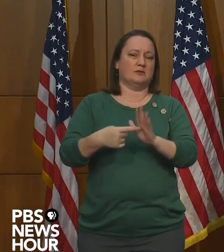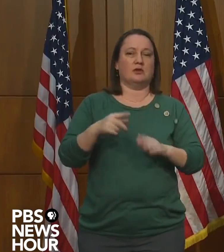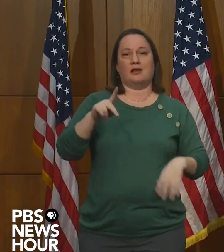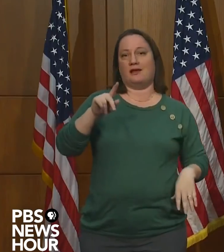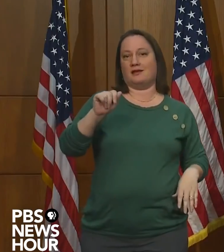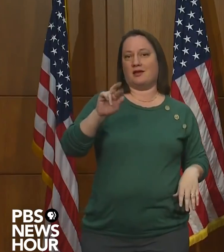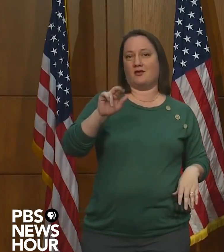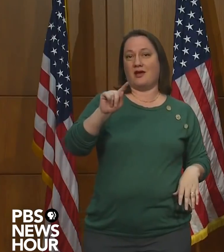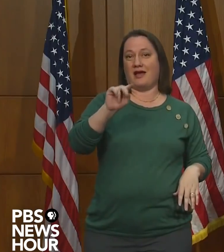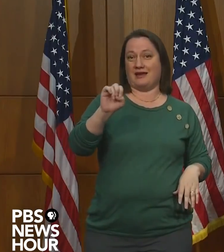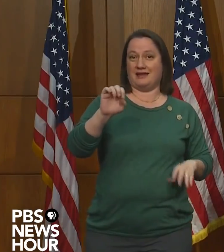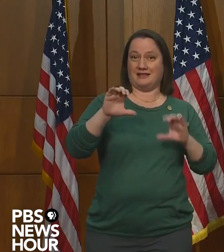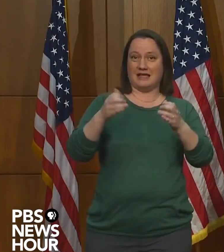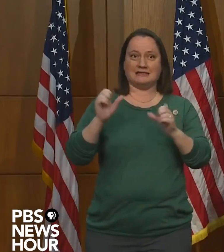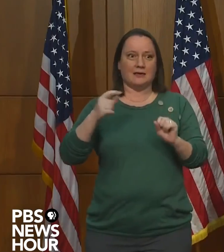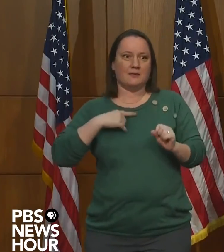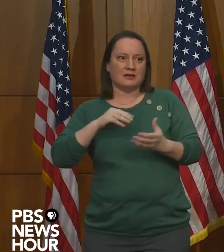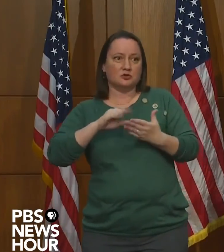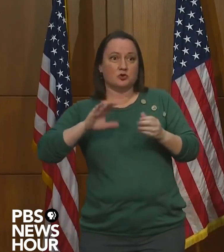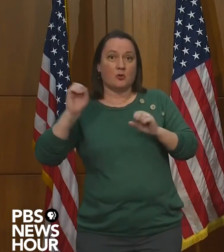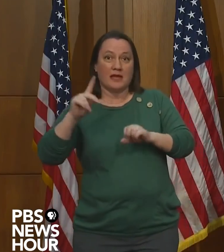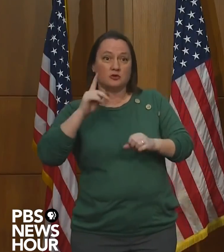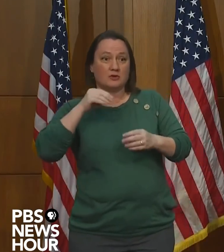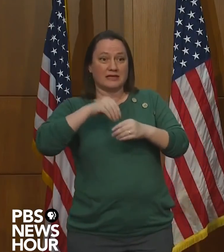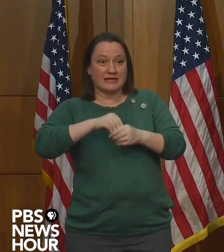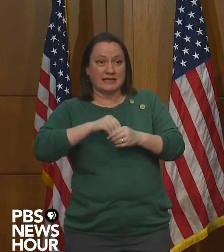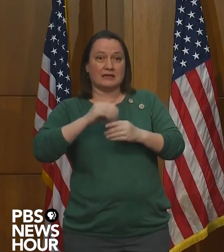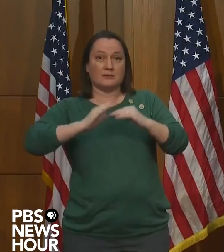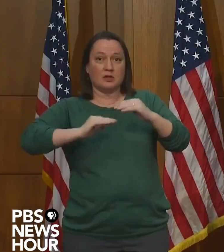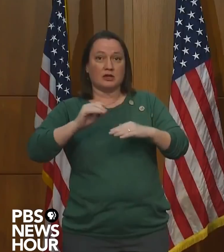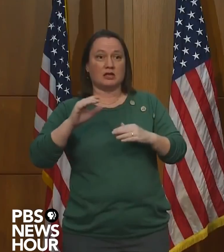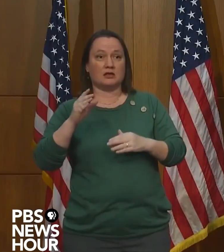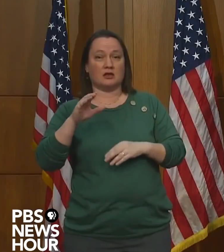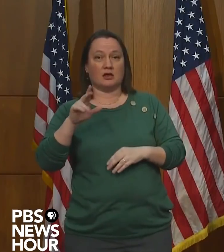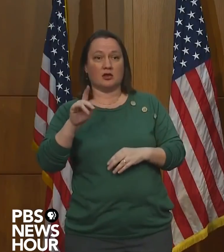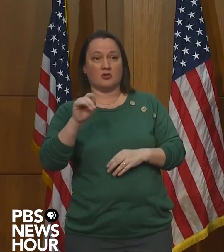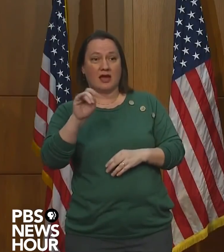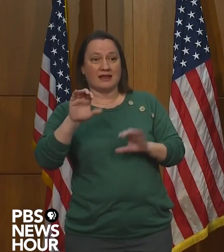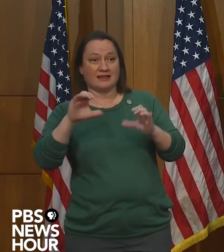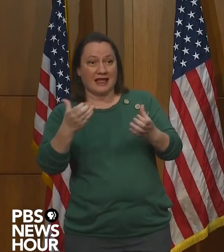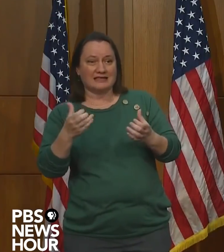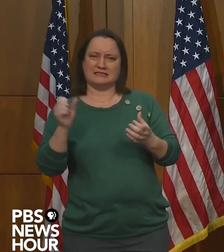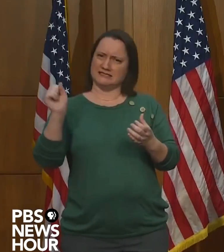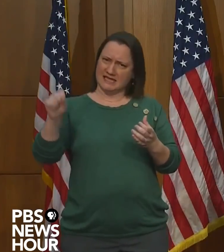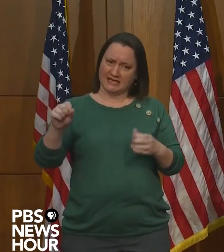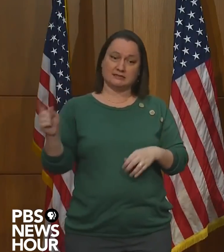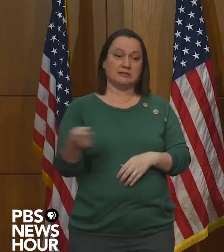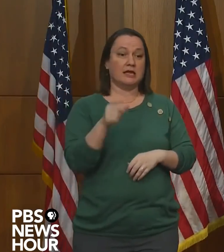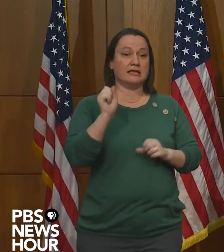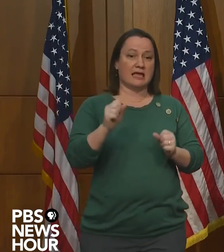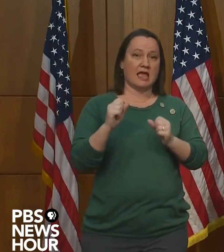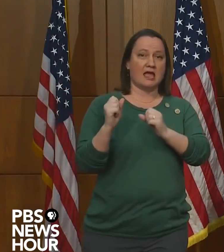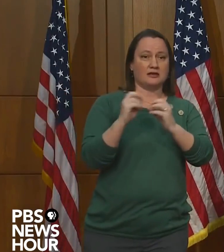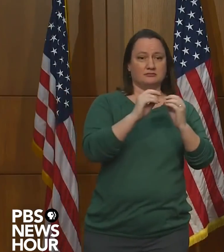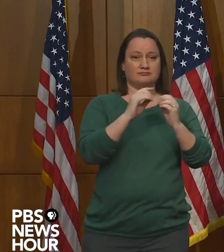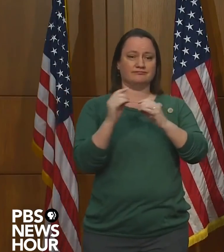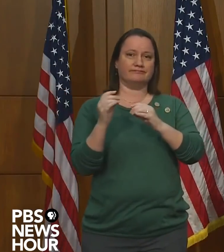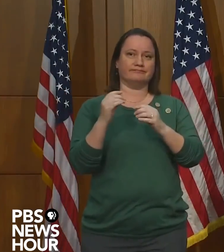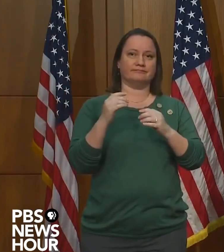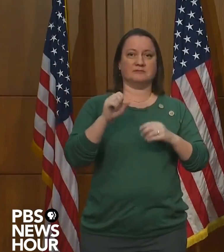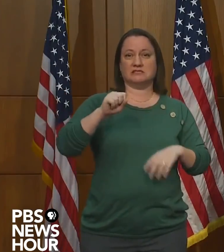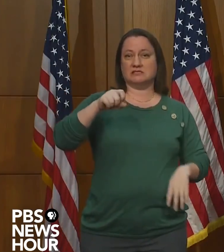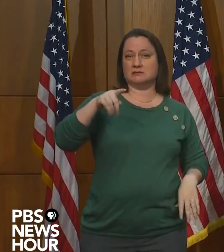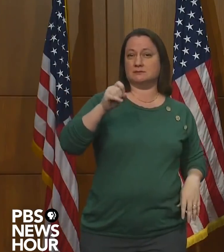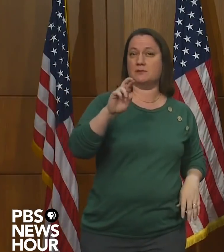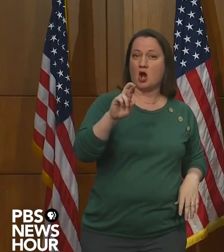Can my child go back to having indoor karate classes? Yes. Can your child spar with another child and have intentional contact in those classes?